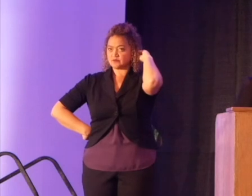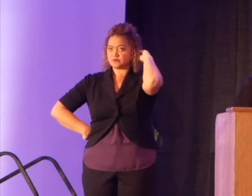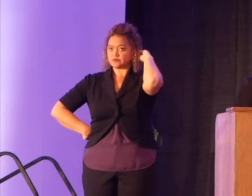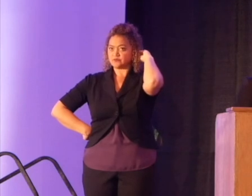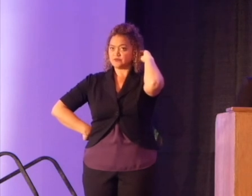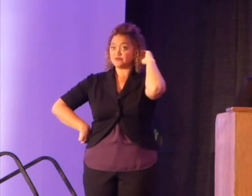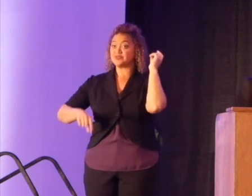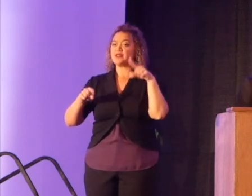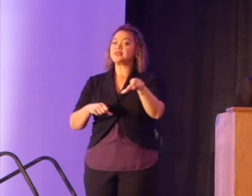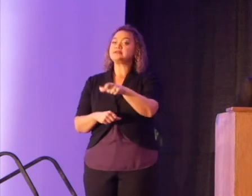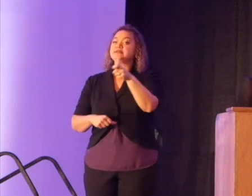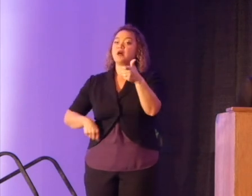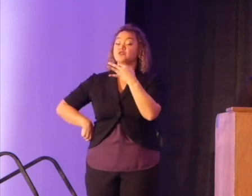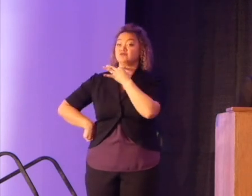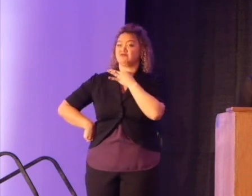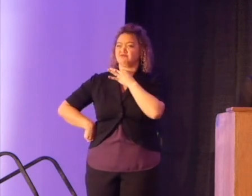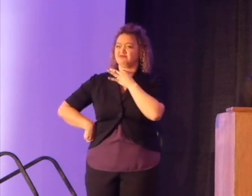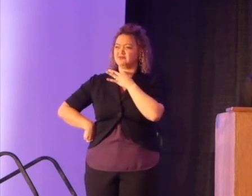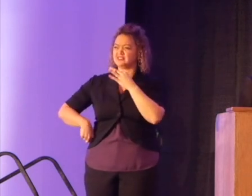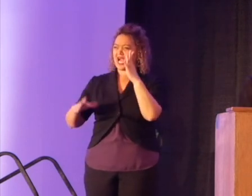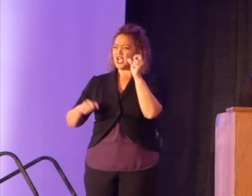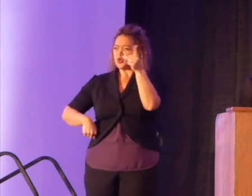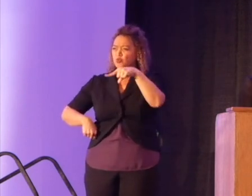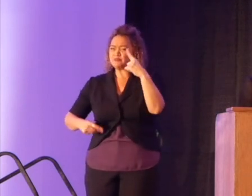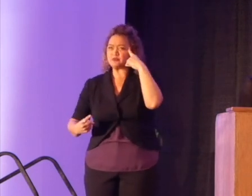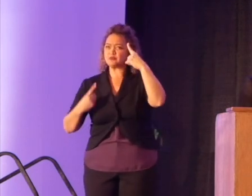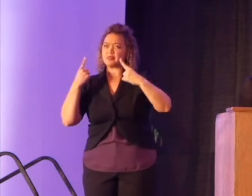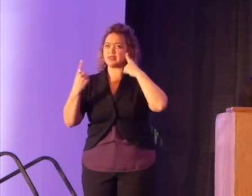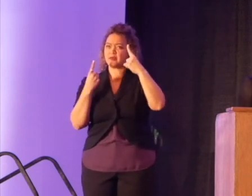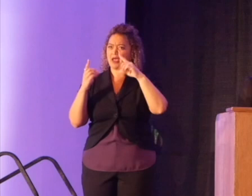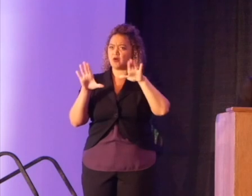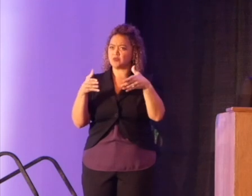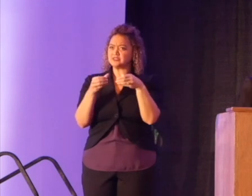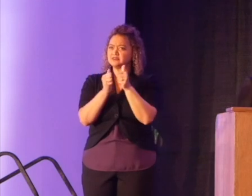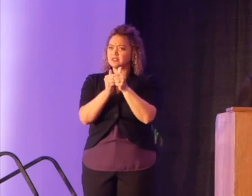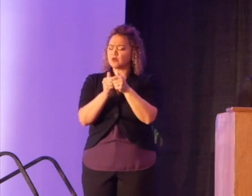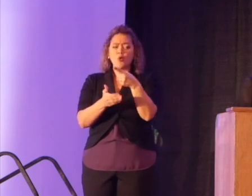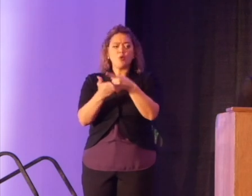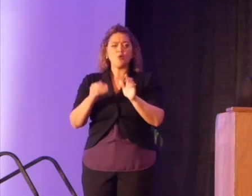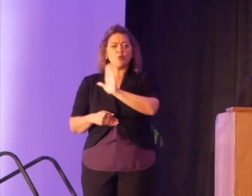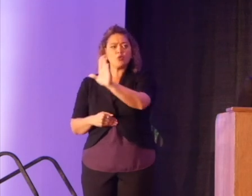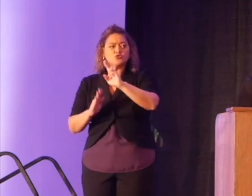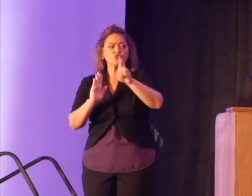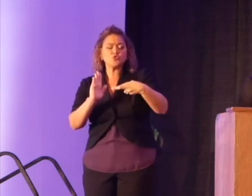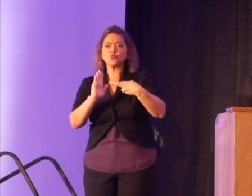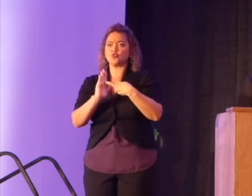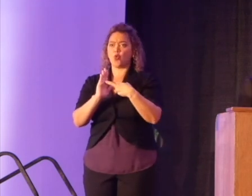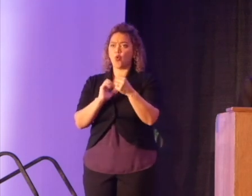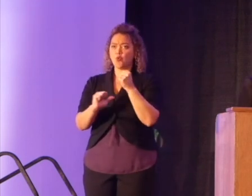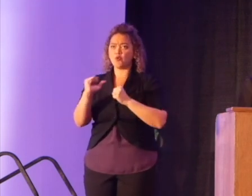Here is another question I hope we will ponder as a collective. What is our role as theater